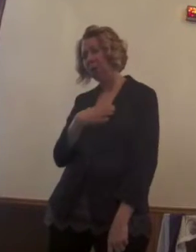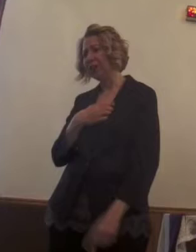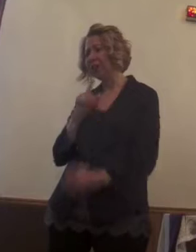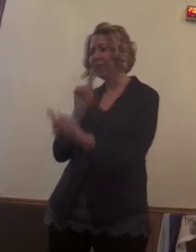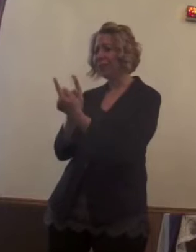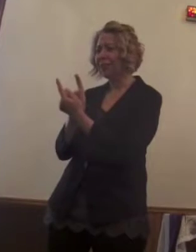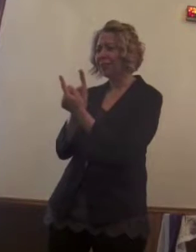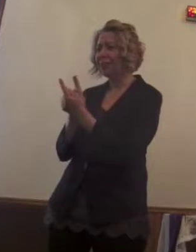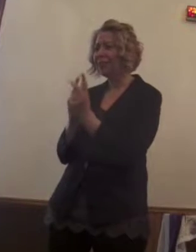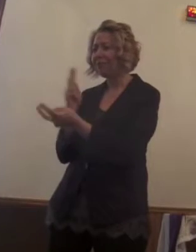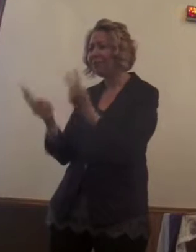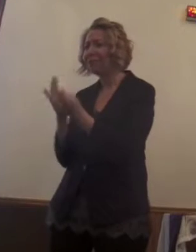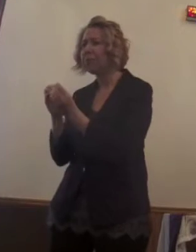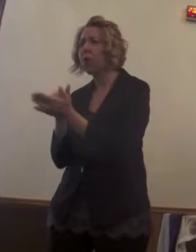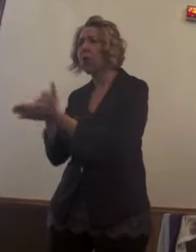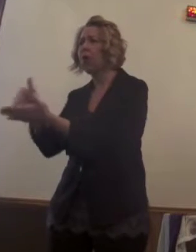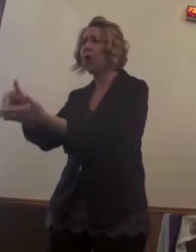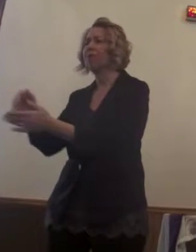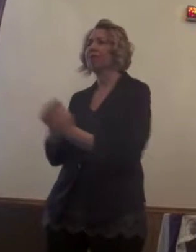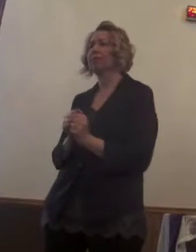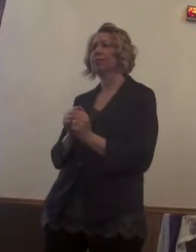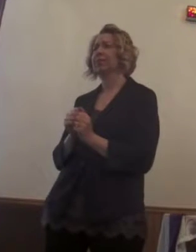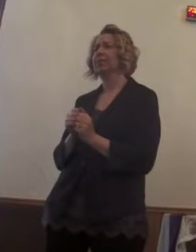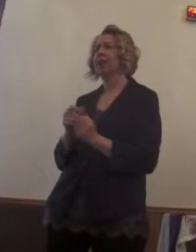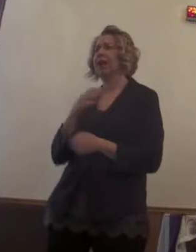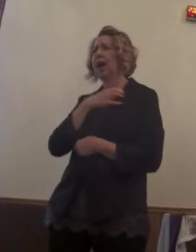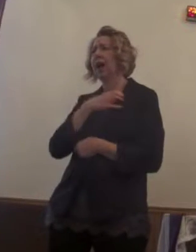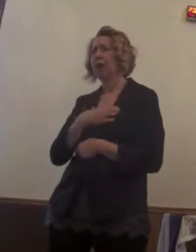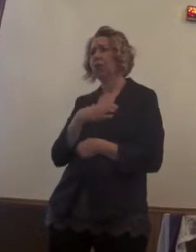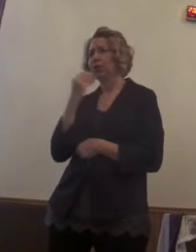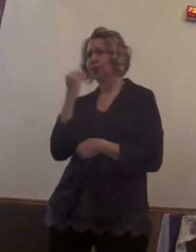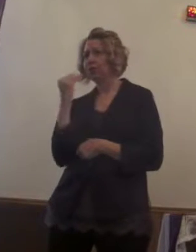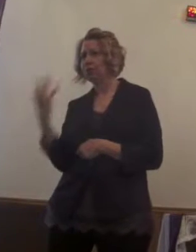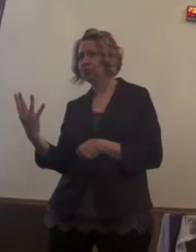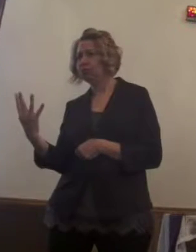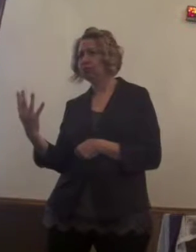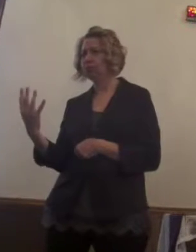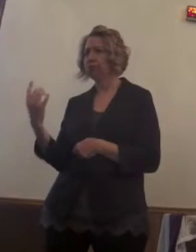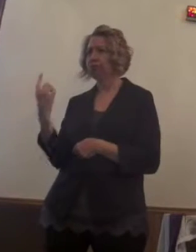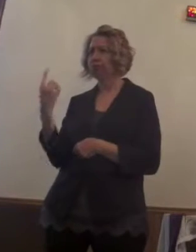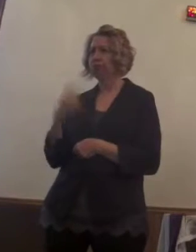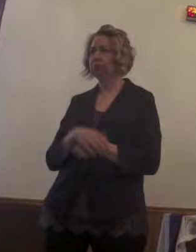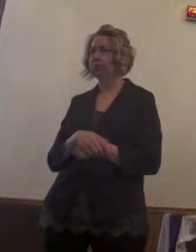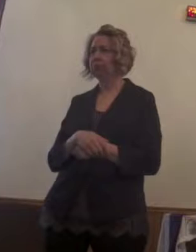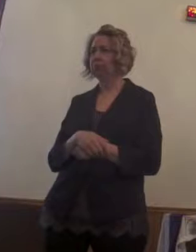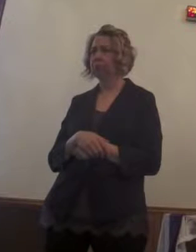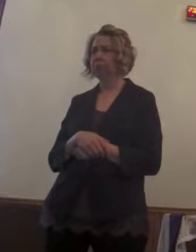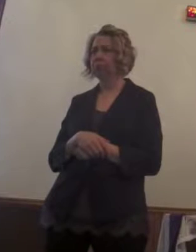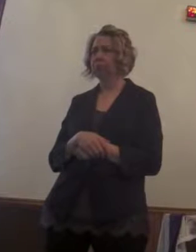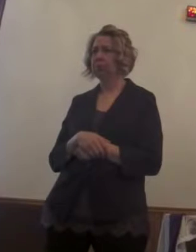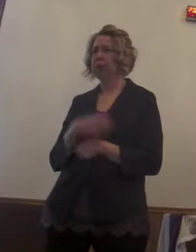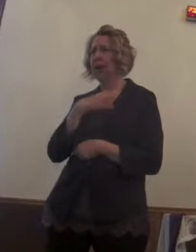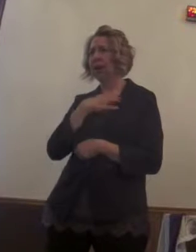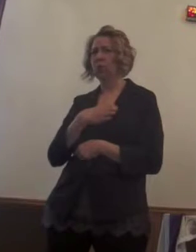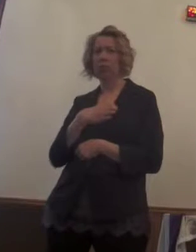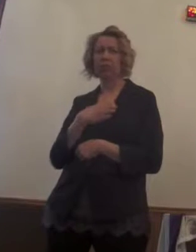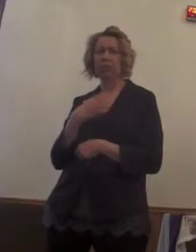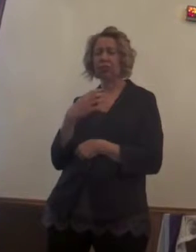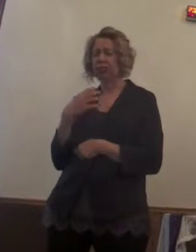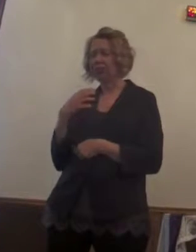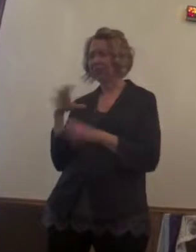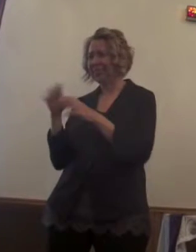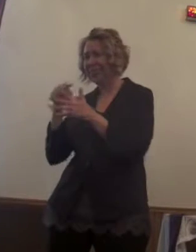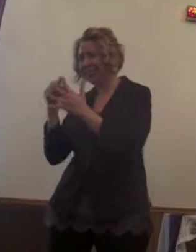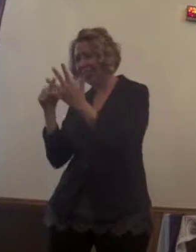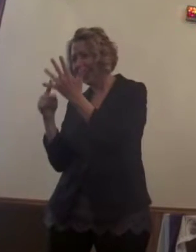or said this to that loved one, or if I only had done this or if I